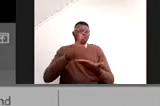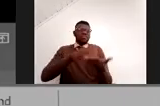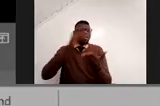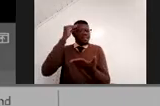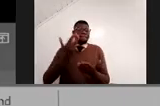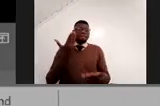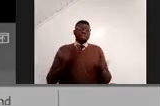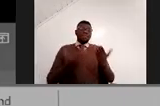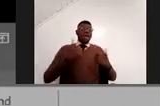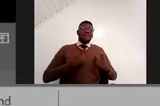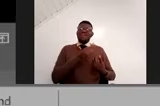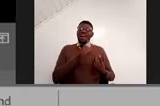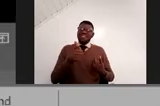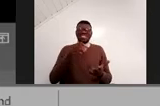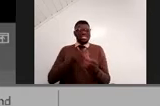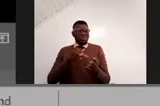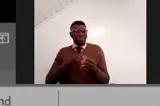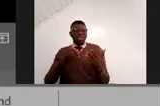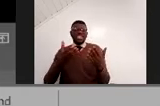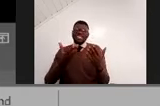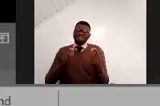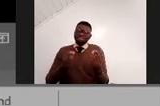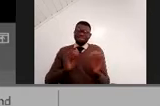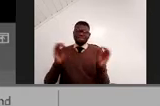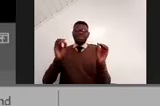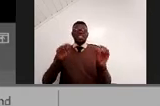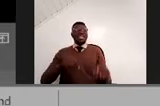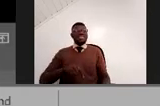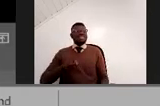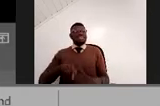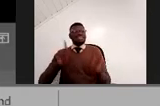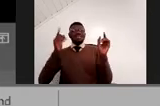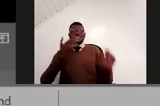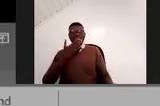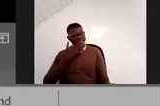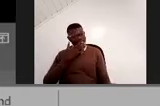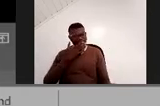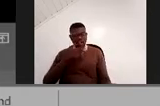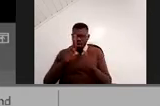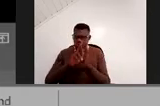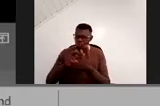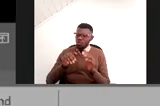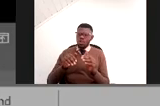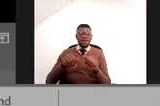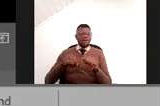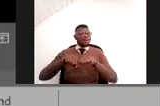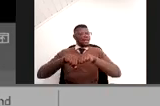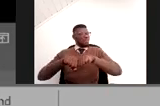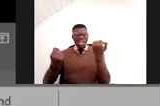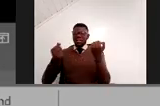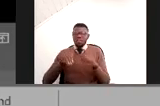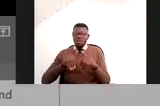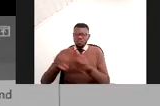circumstances which force you to break these rules, very often when you,